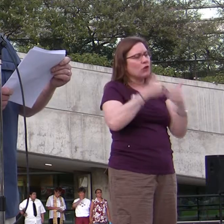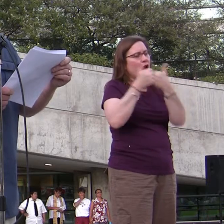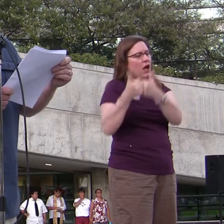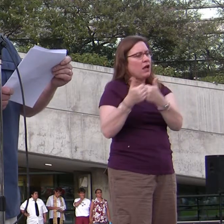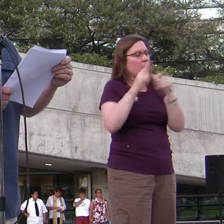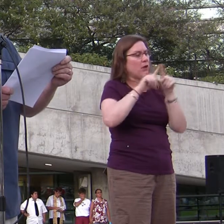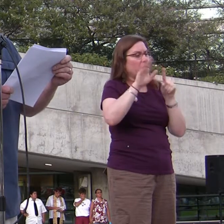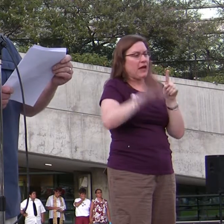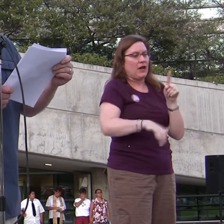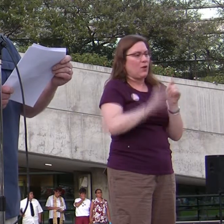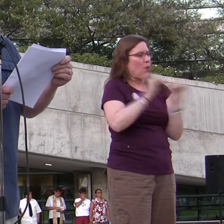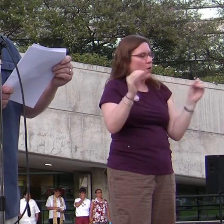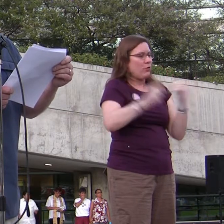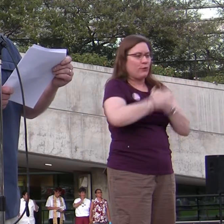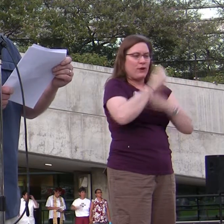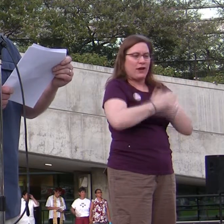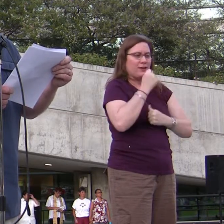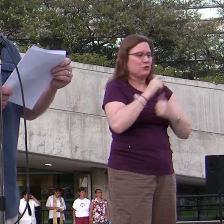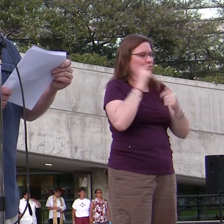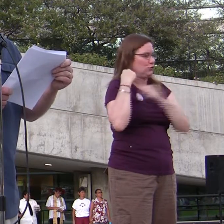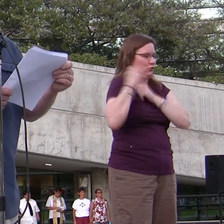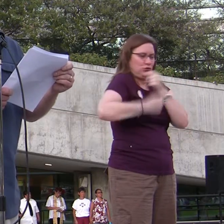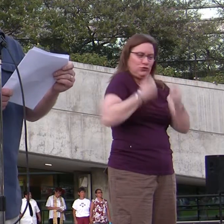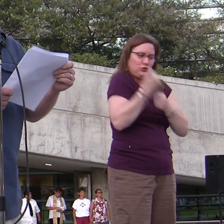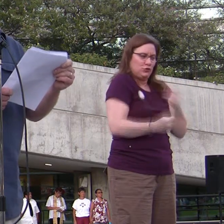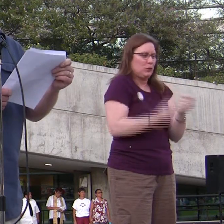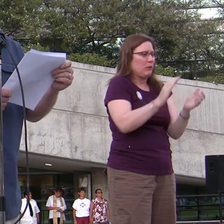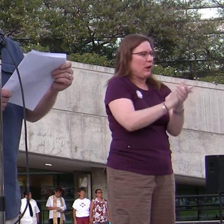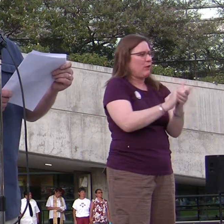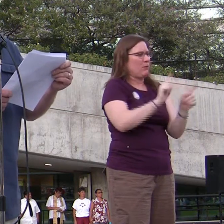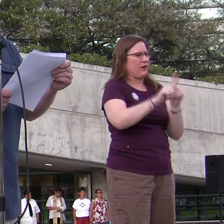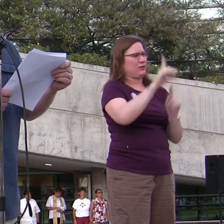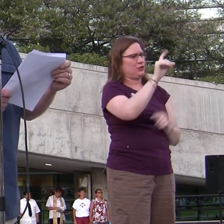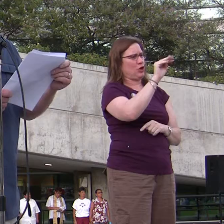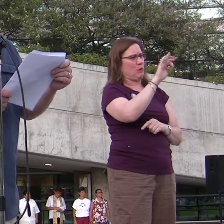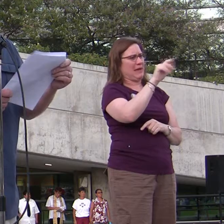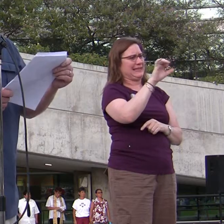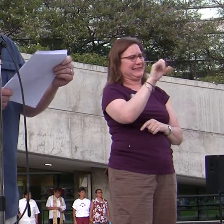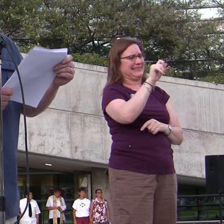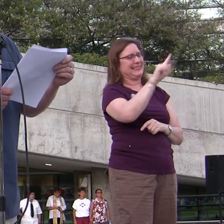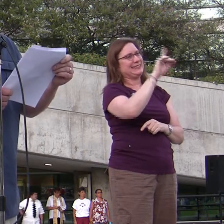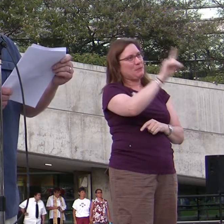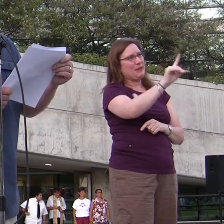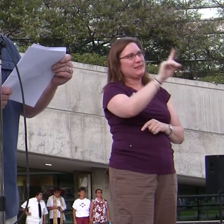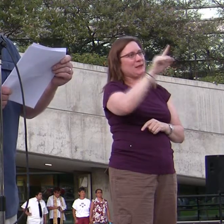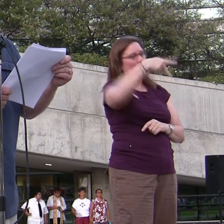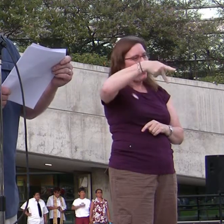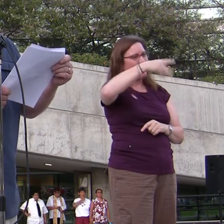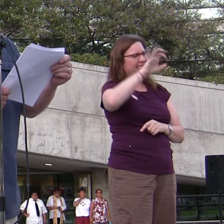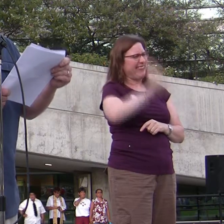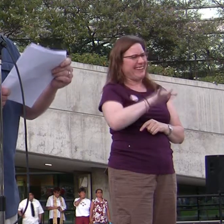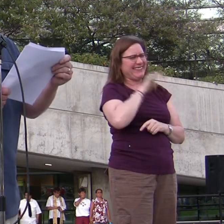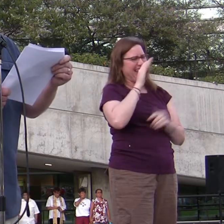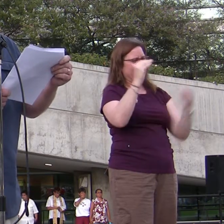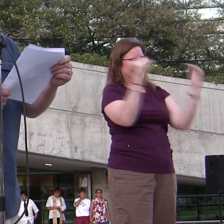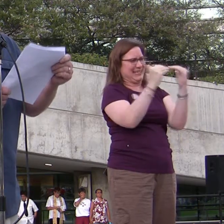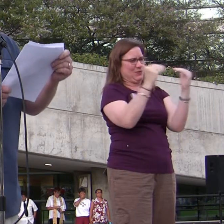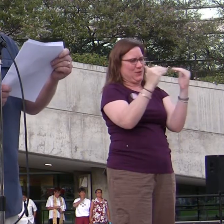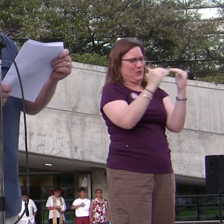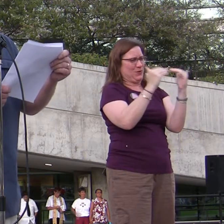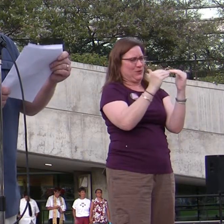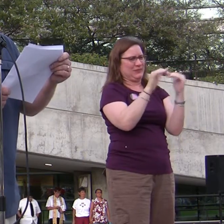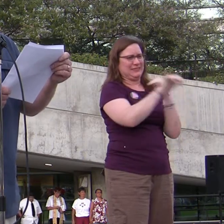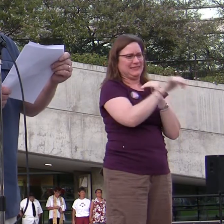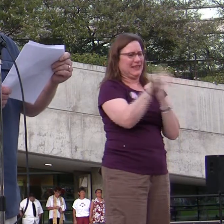traditional marriage. They proved that domestic partnership is not equal to traditional marriage. They proved that Prop 8 was nothing more